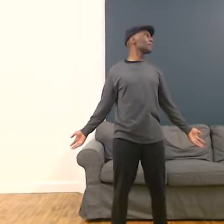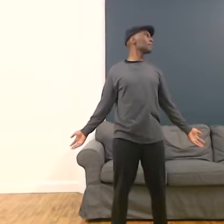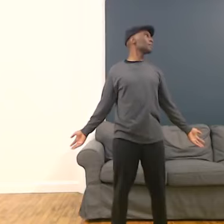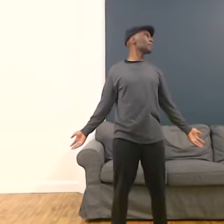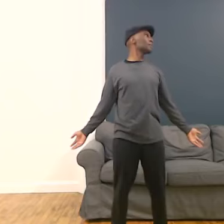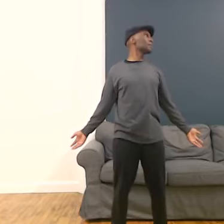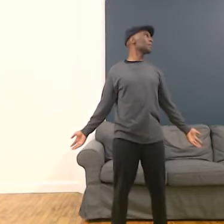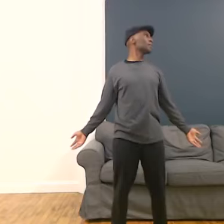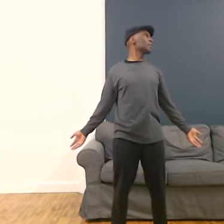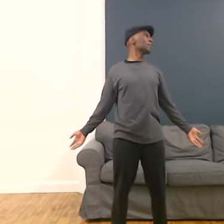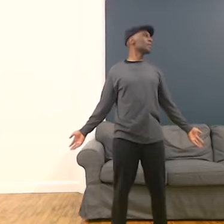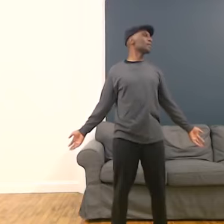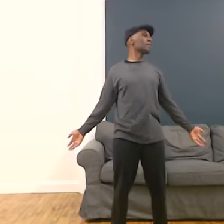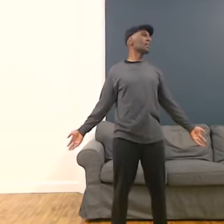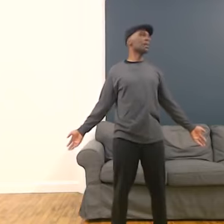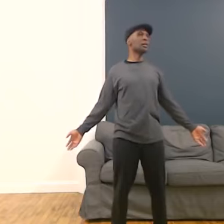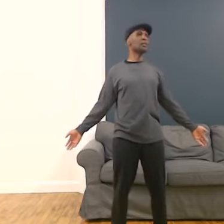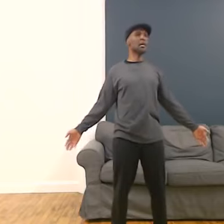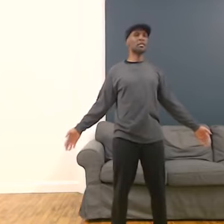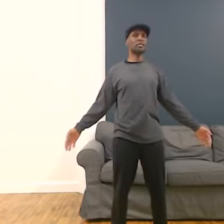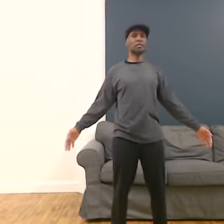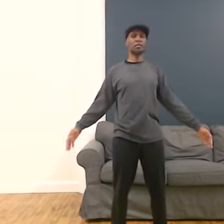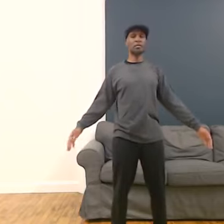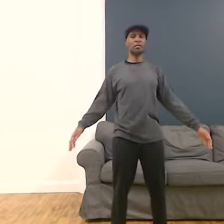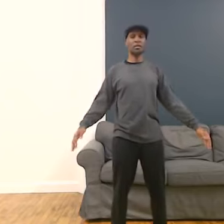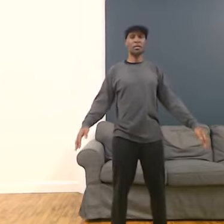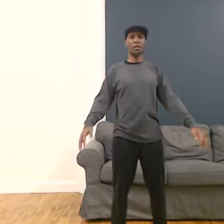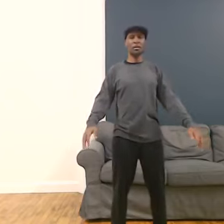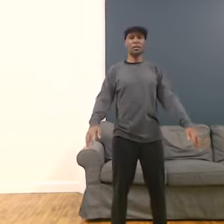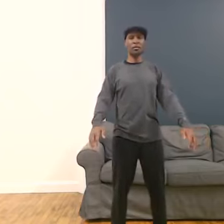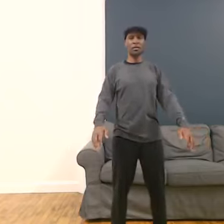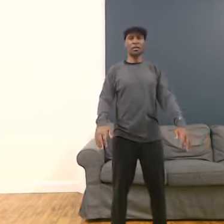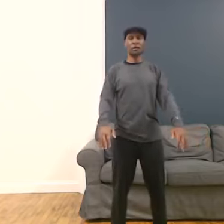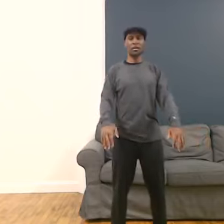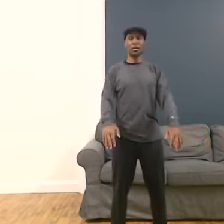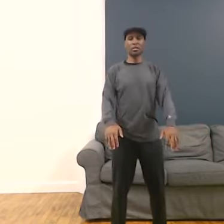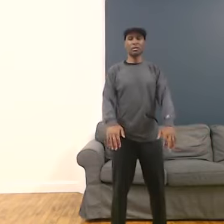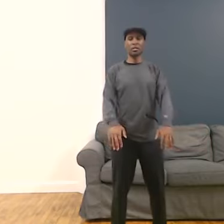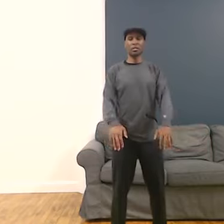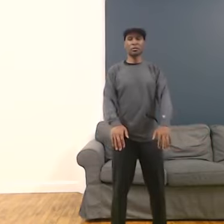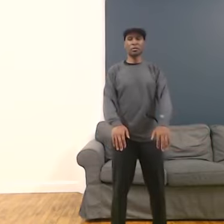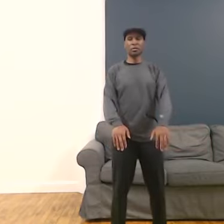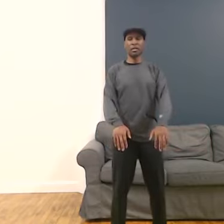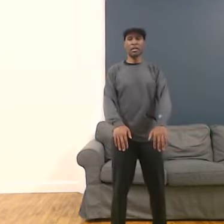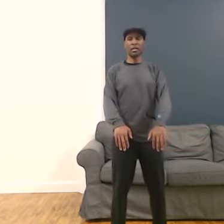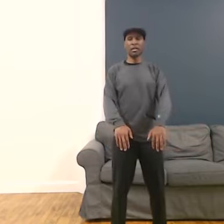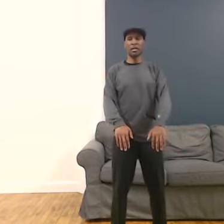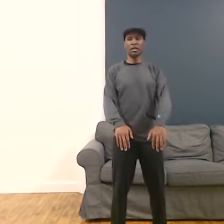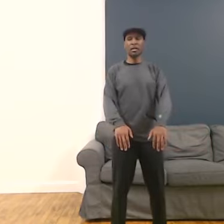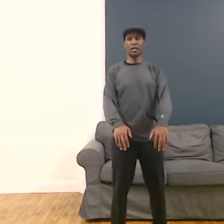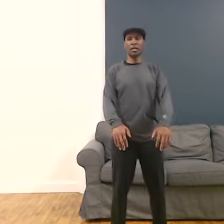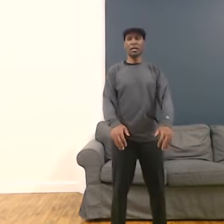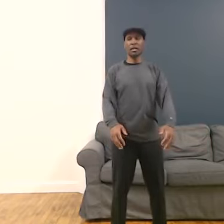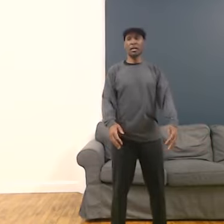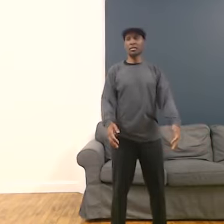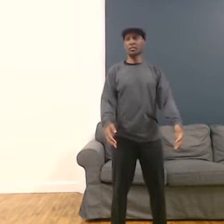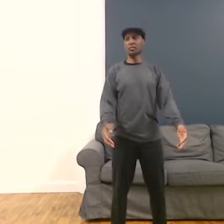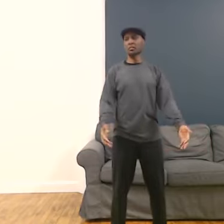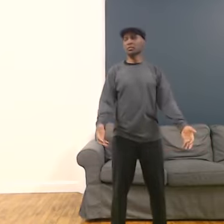we're going to inhale, head back to center, bring the palms facing towards the body, exhale, turn